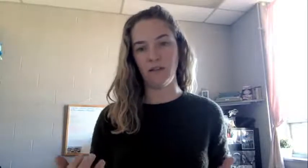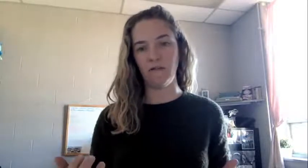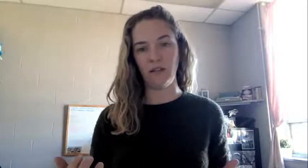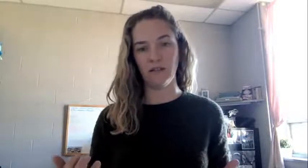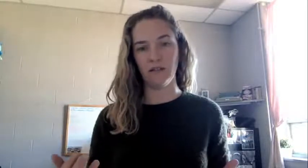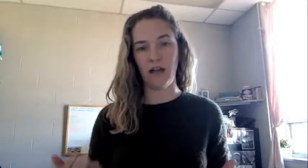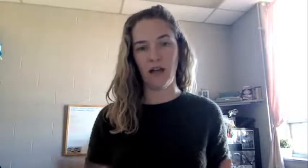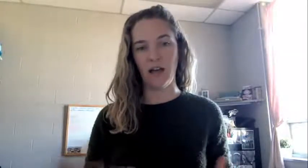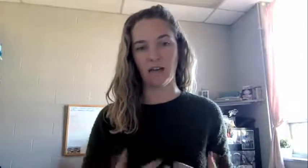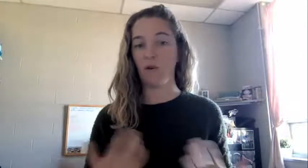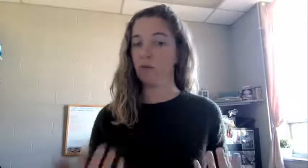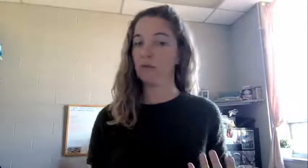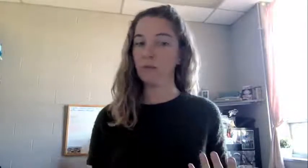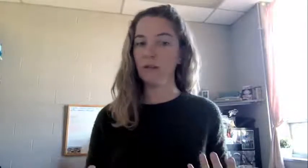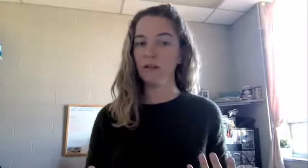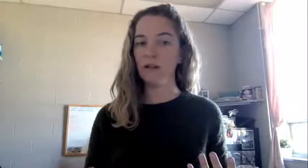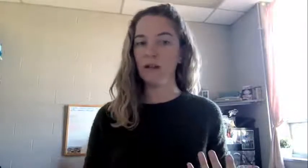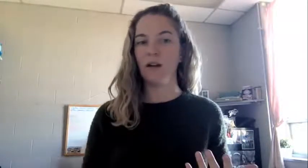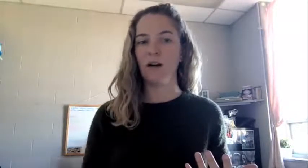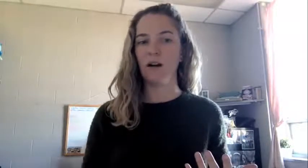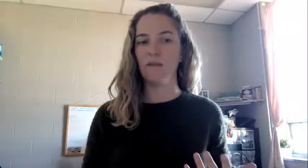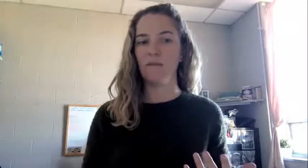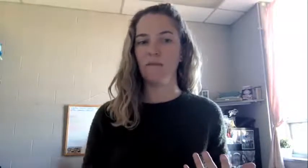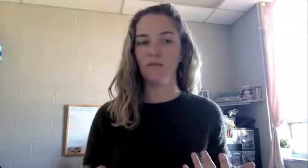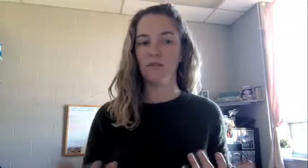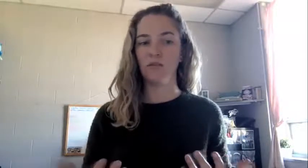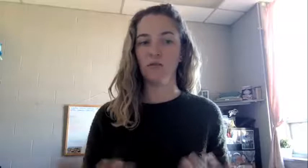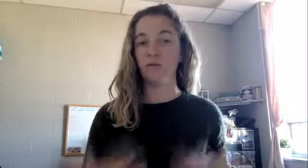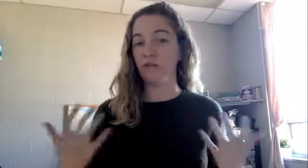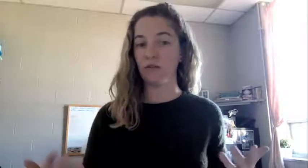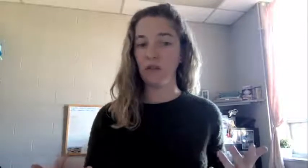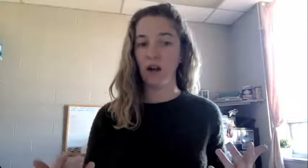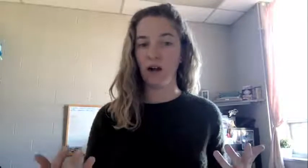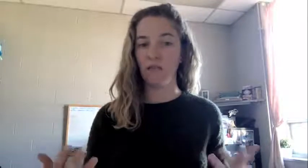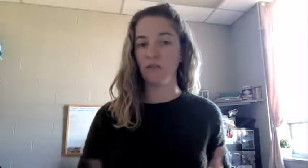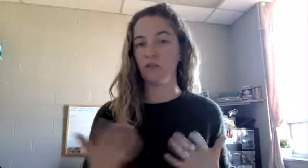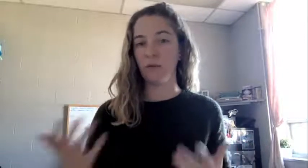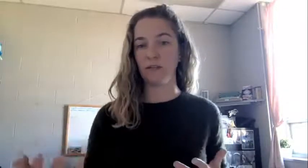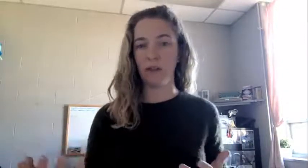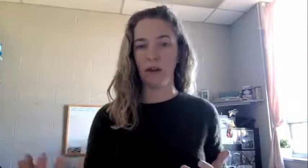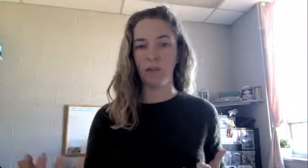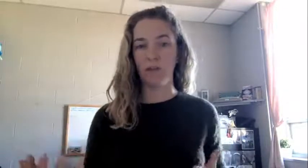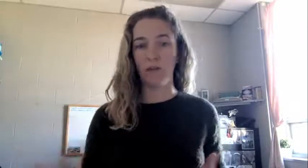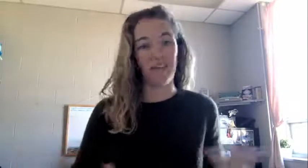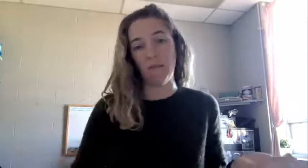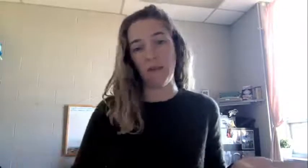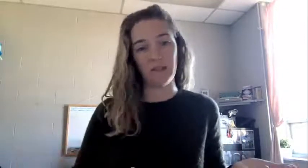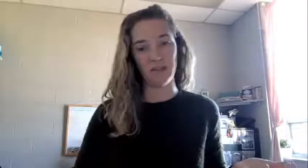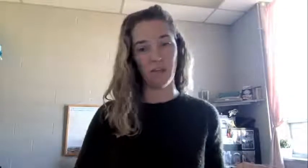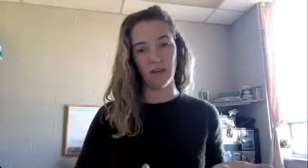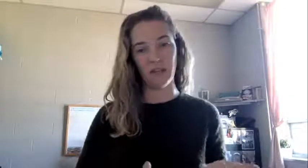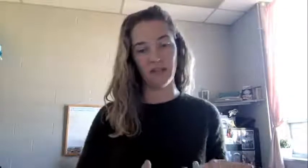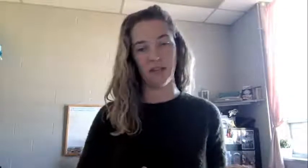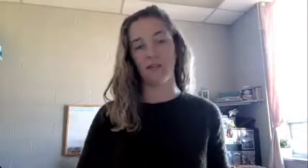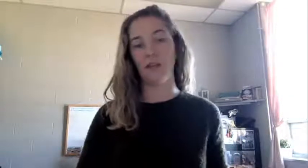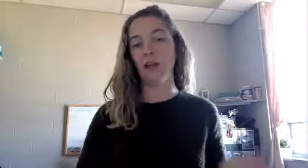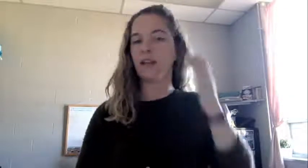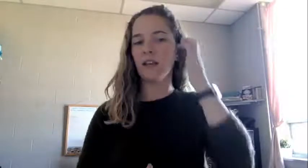to feel as vulnerable to losing their job just because they bring up a topic that maybe somebody doesn't like. And I